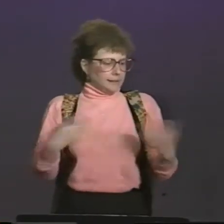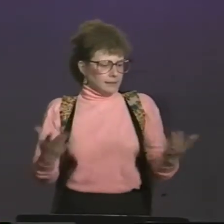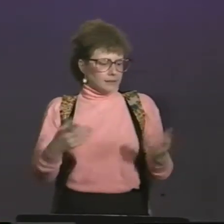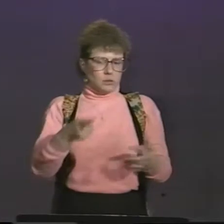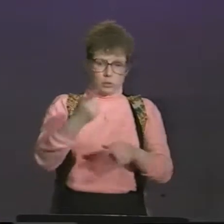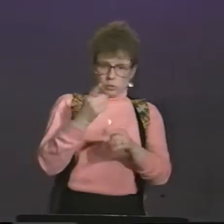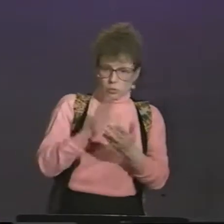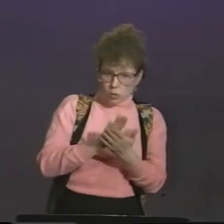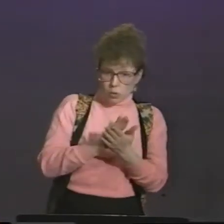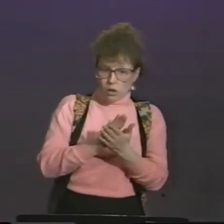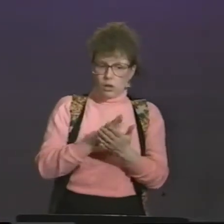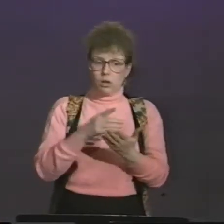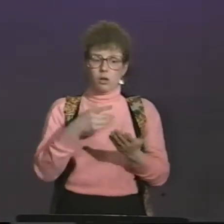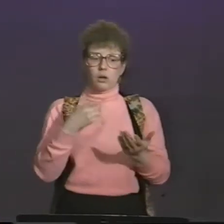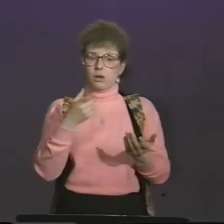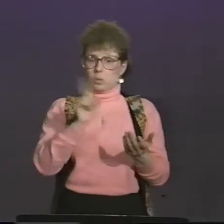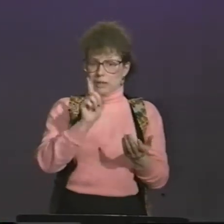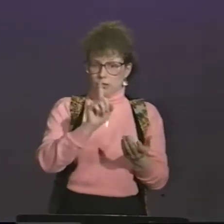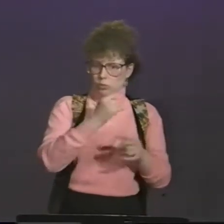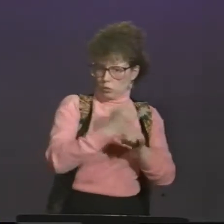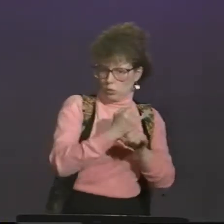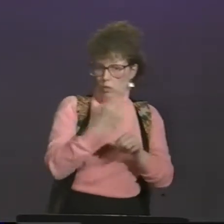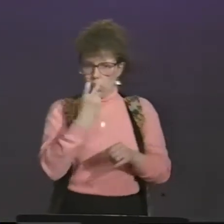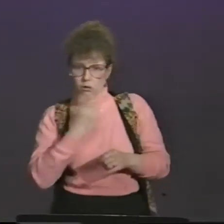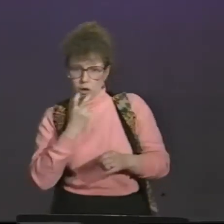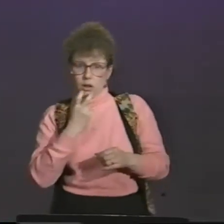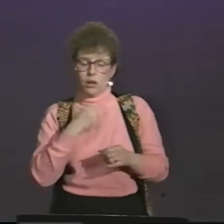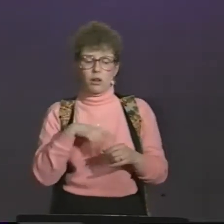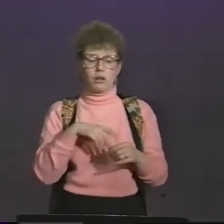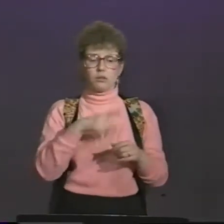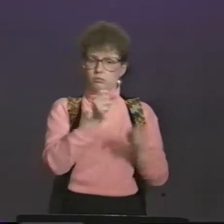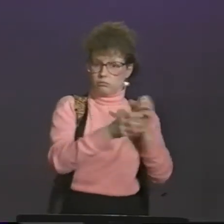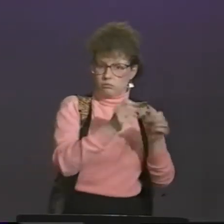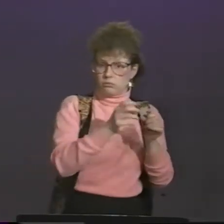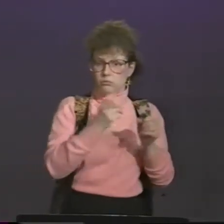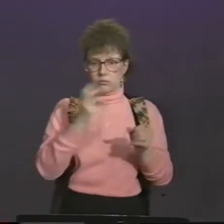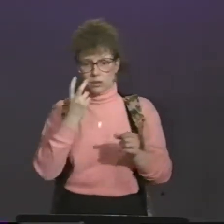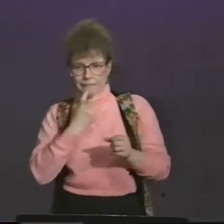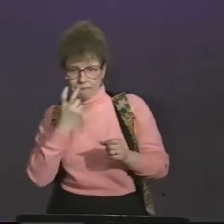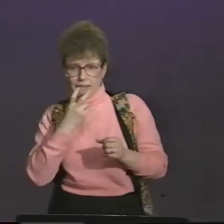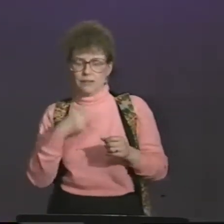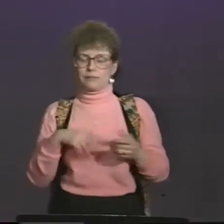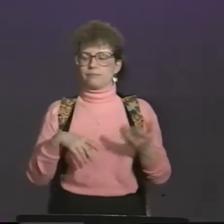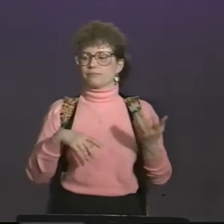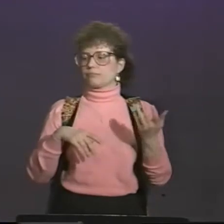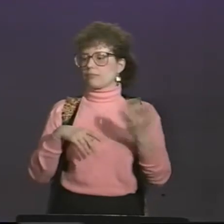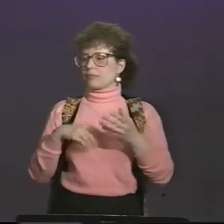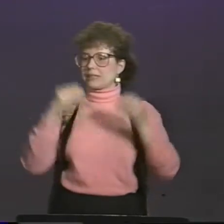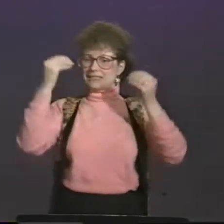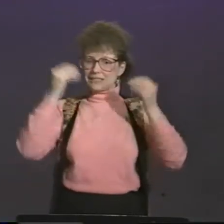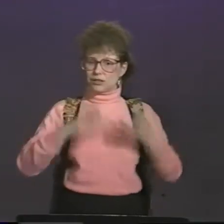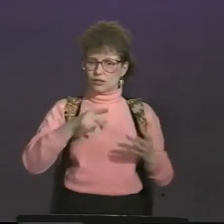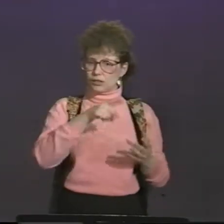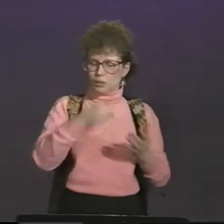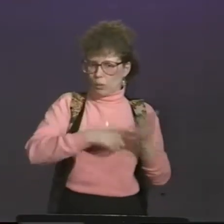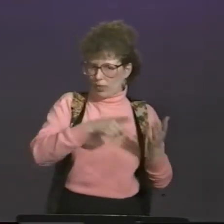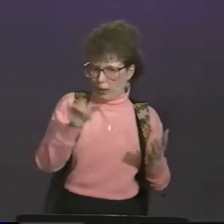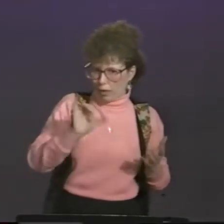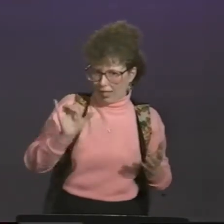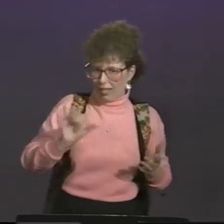It included questions like, what school did you go to? Did you go to a residential school or an oral? Did they use sign language or did they use